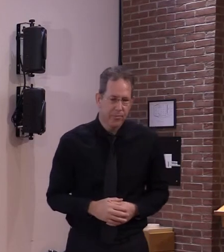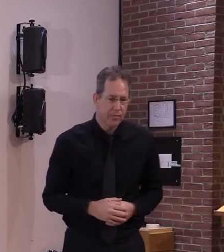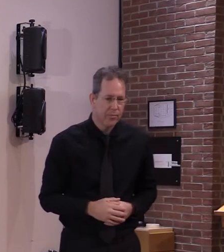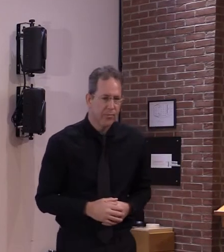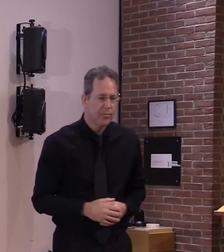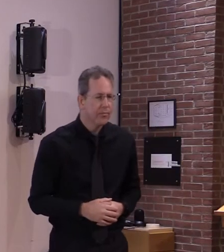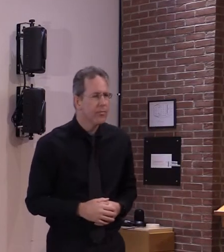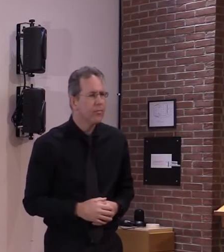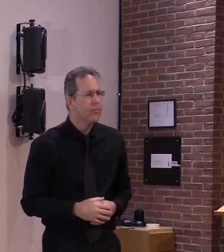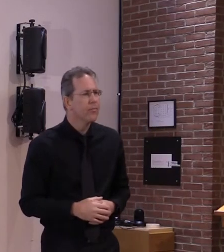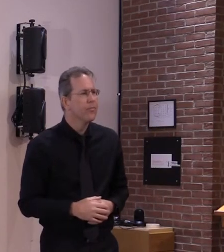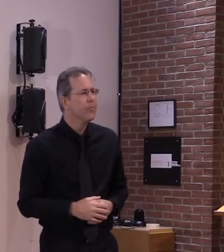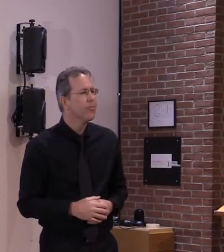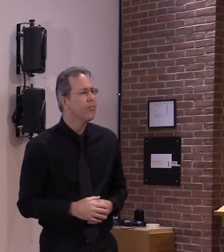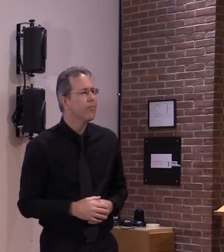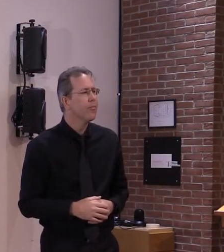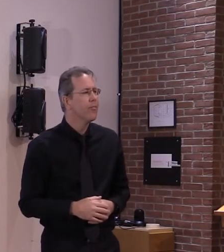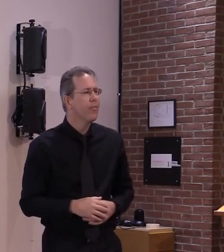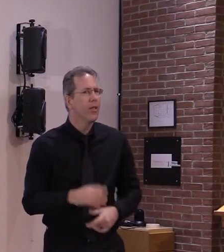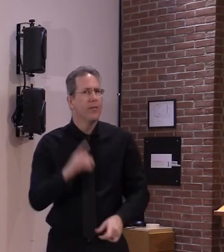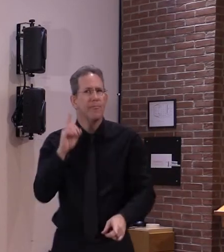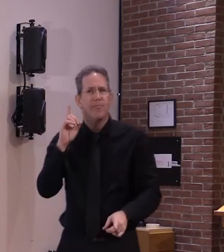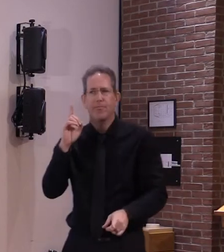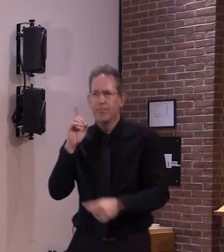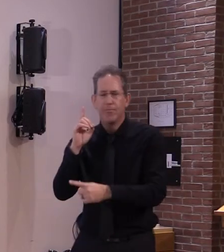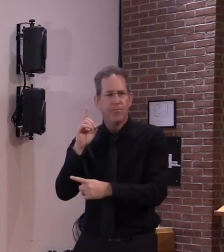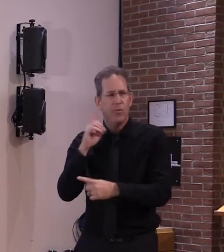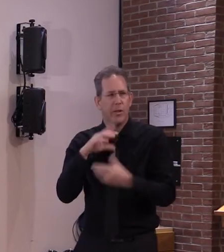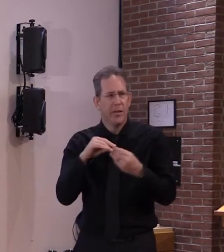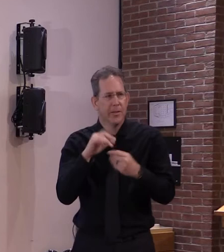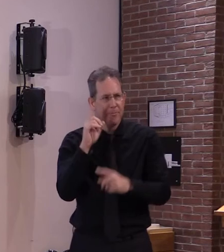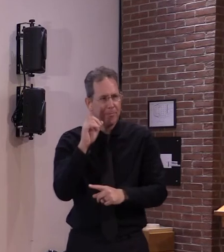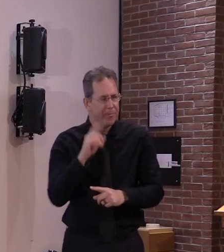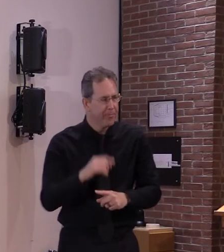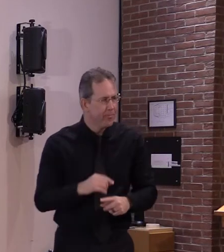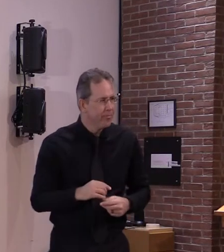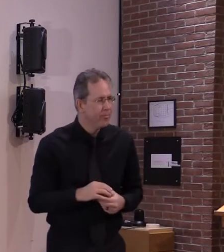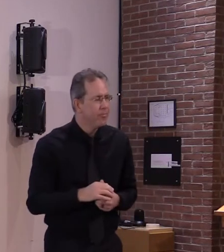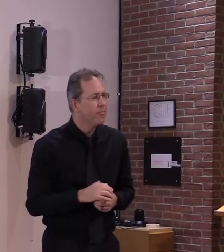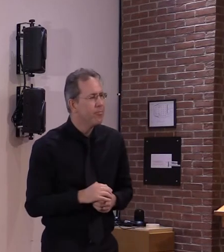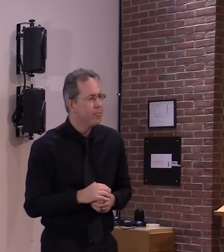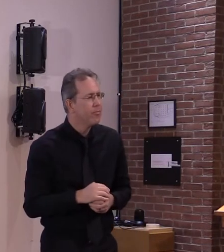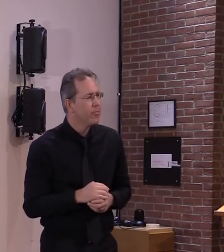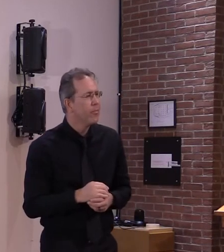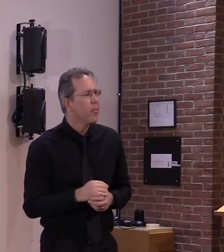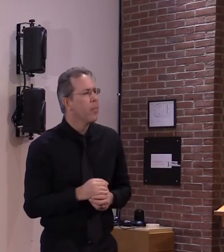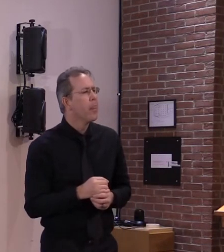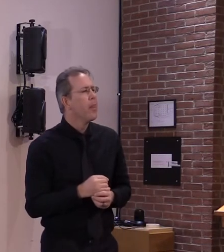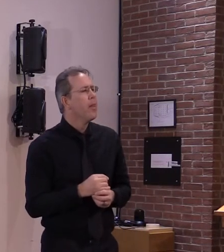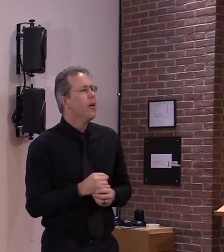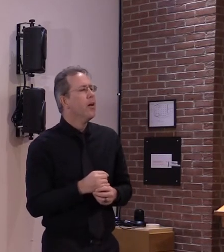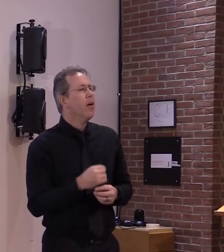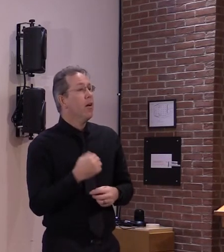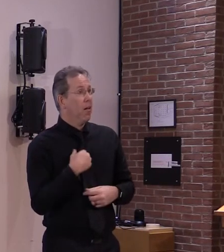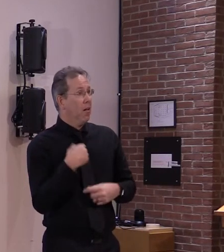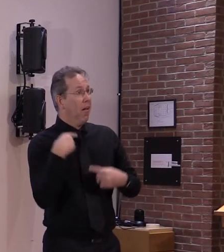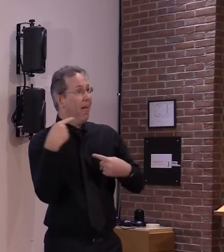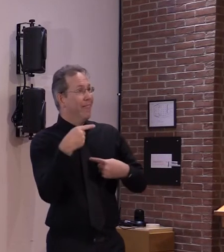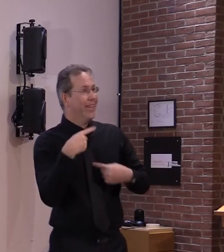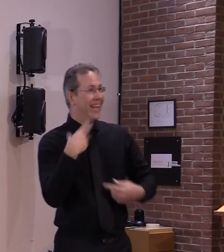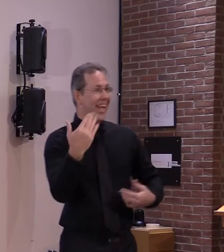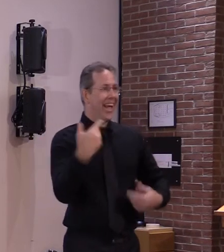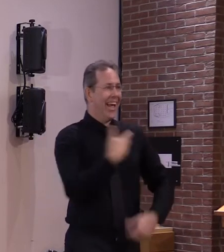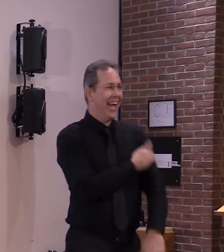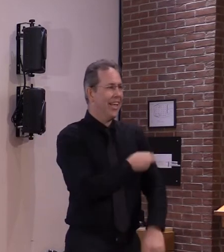again i just think it's normal for any of us to want to see what happens and so not